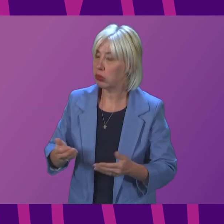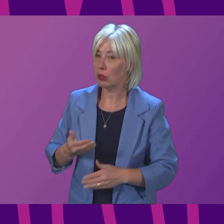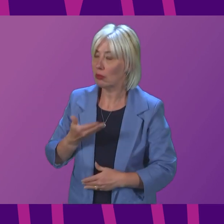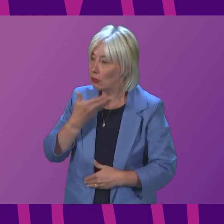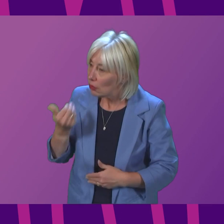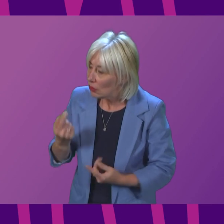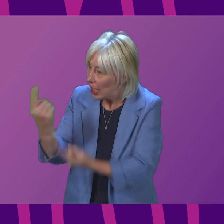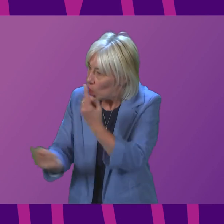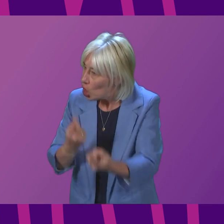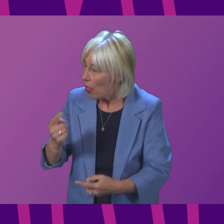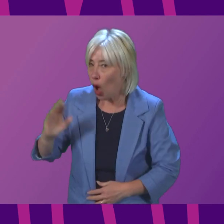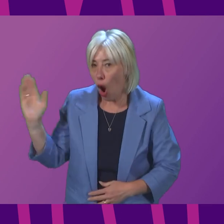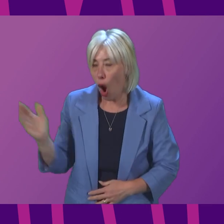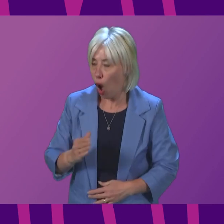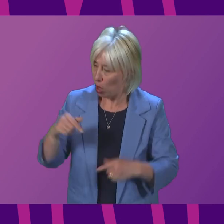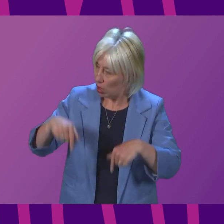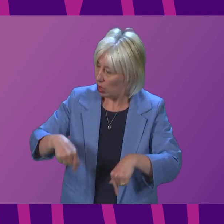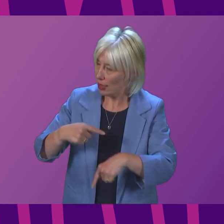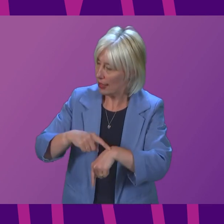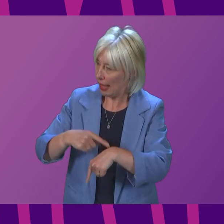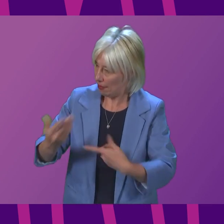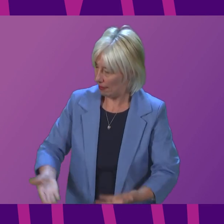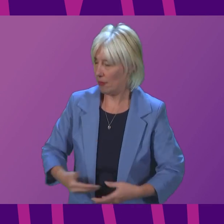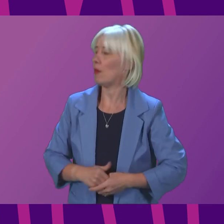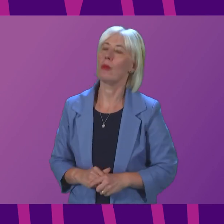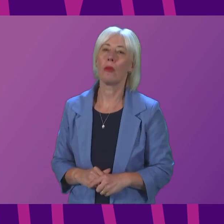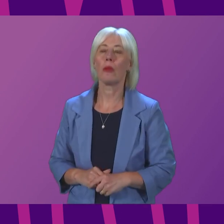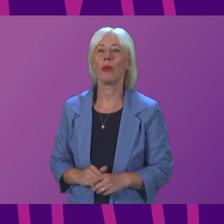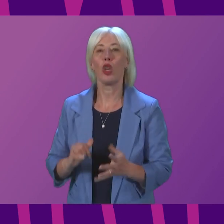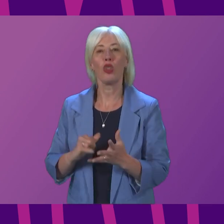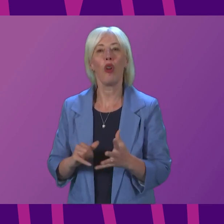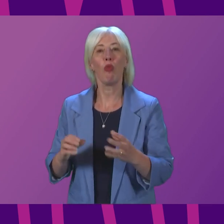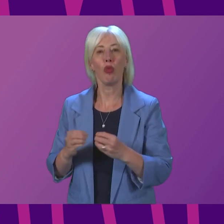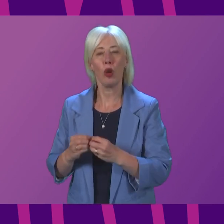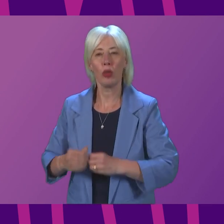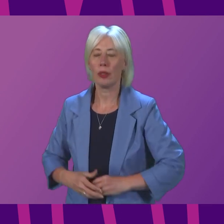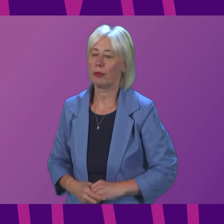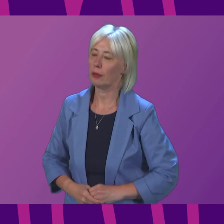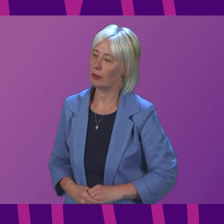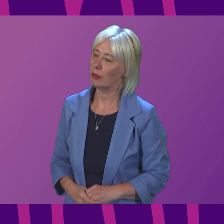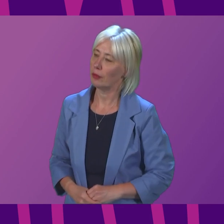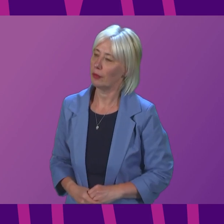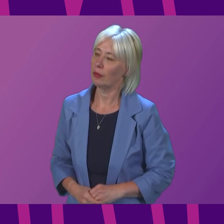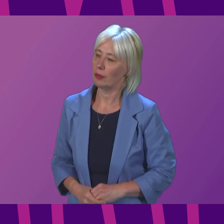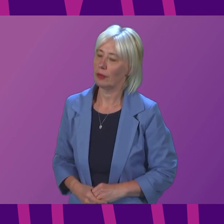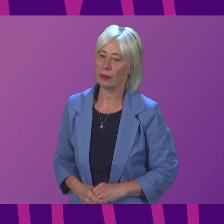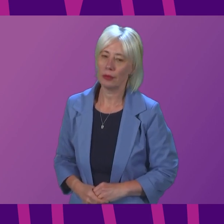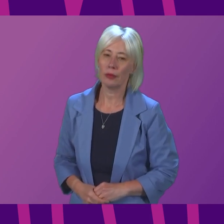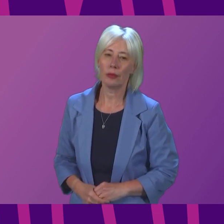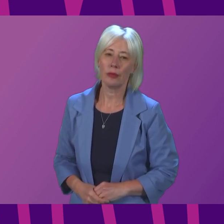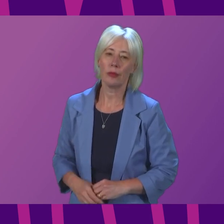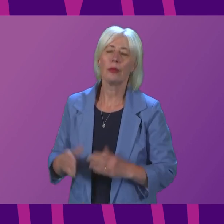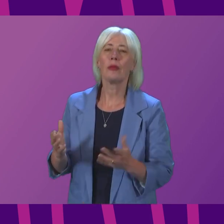respect to all times in the Chamber? And I call Siobhan Brown to be followed by Paul O'Kane. Thank you, Presiding Officer.